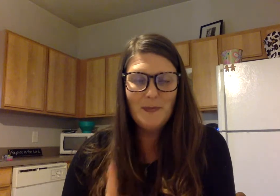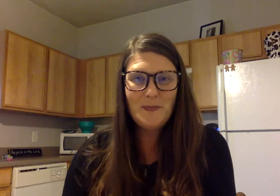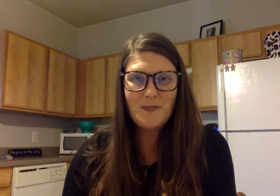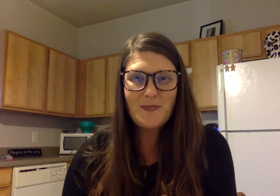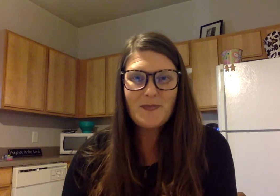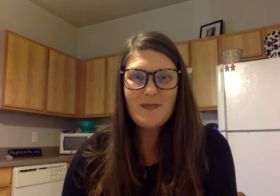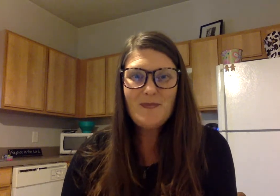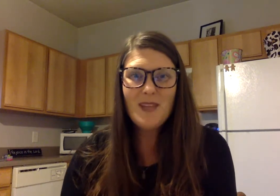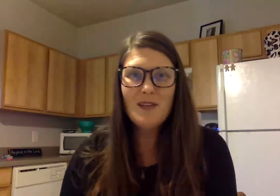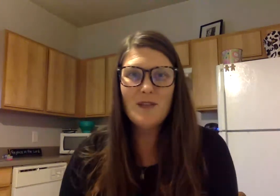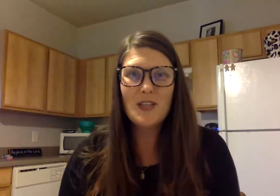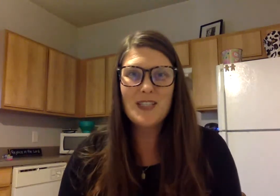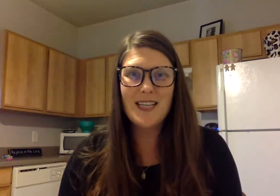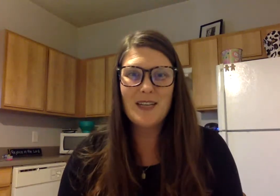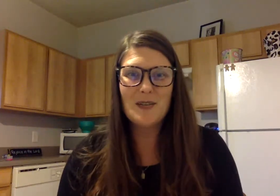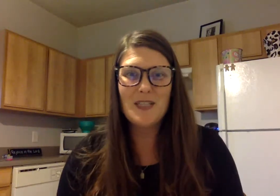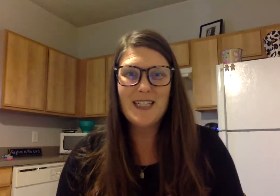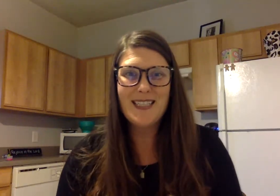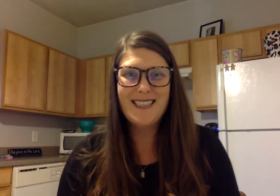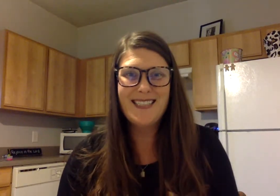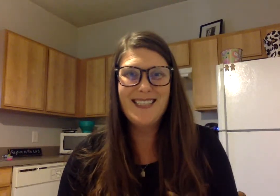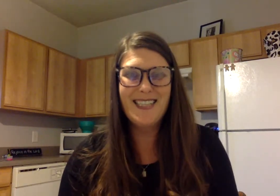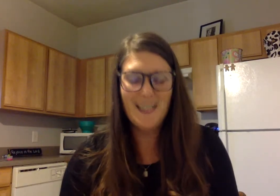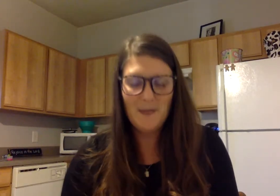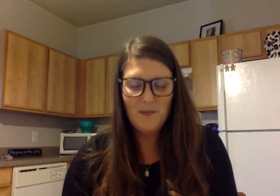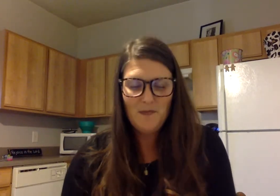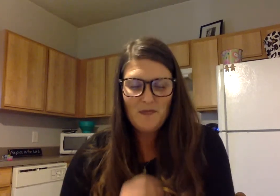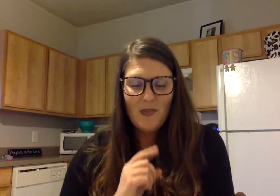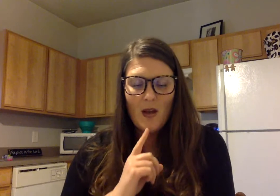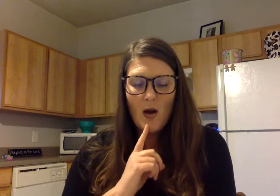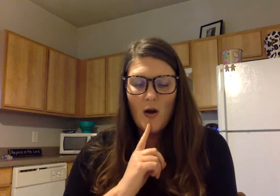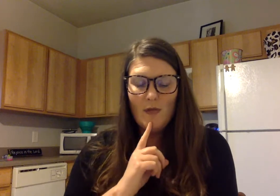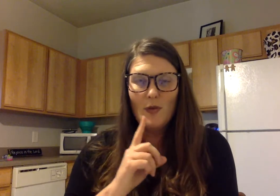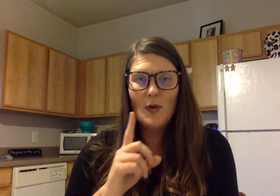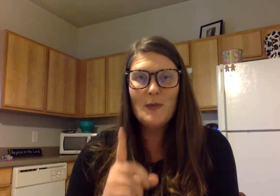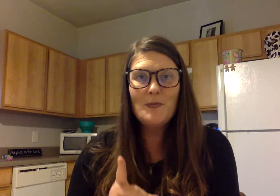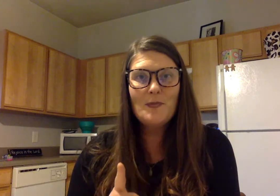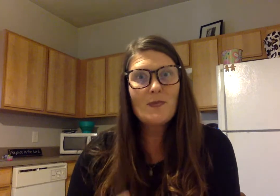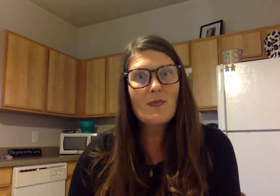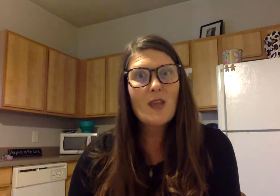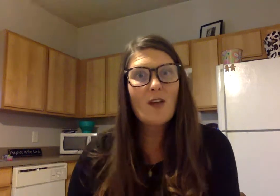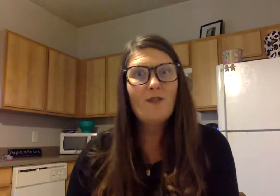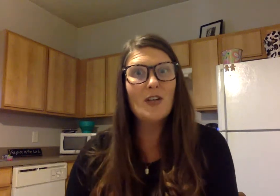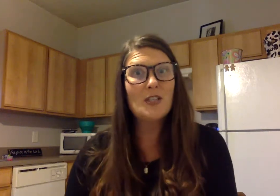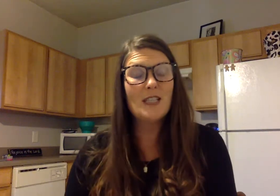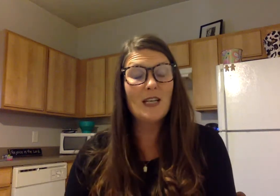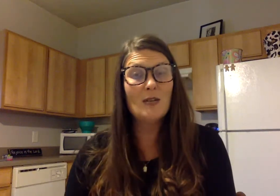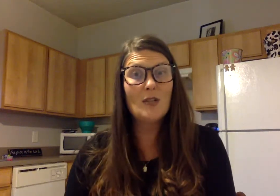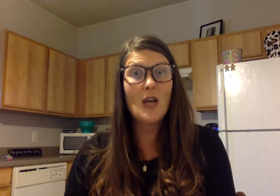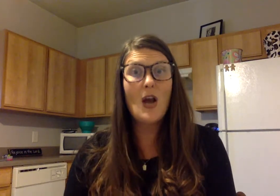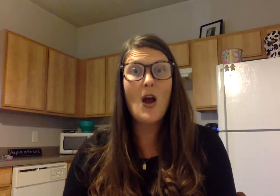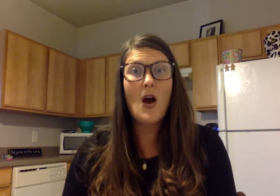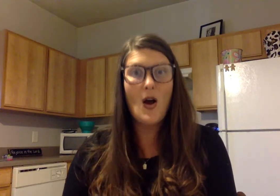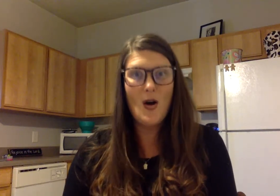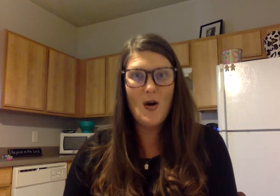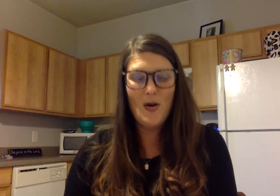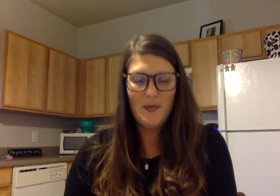first sound awful our sound all